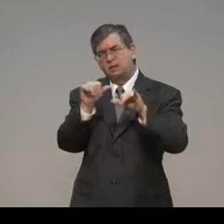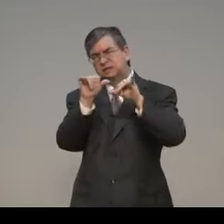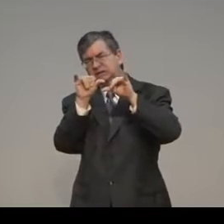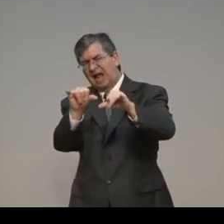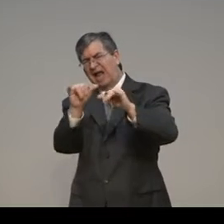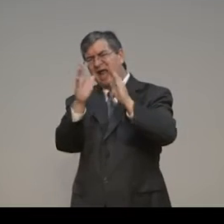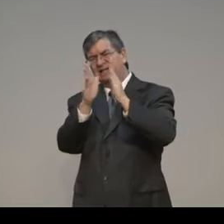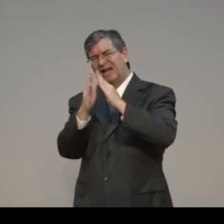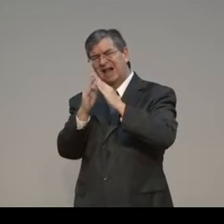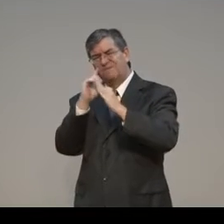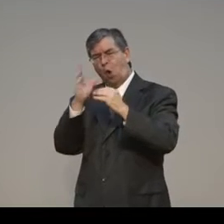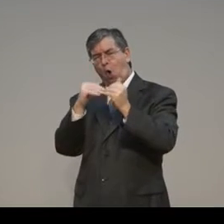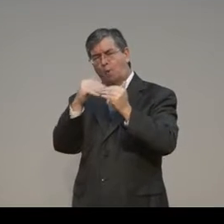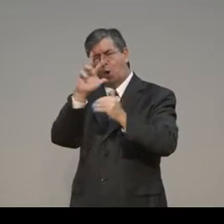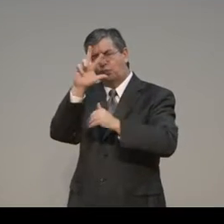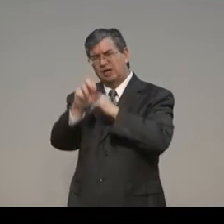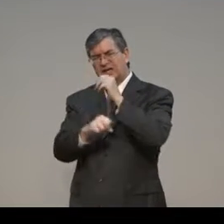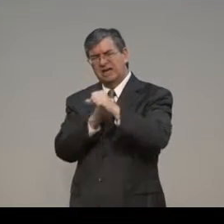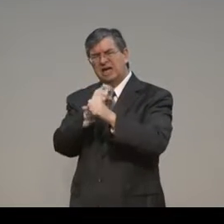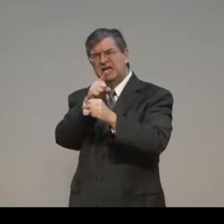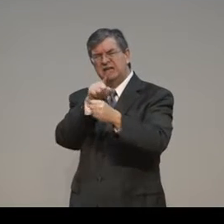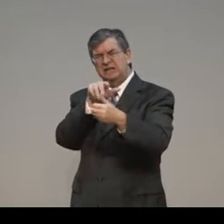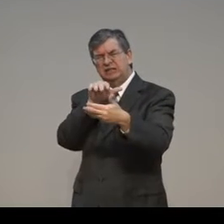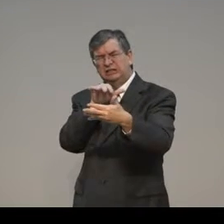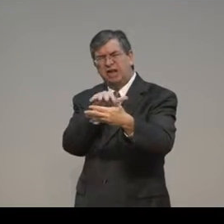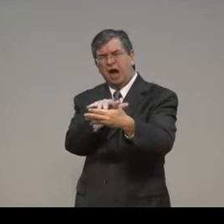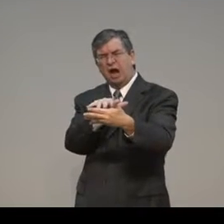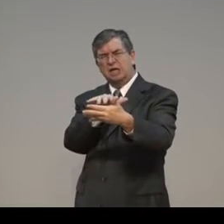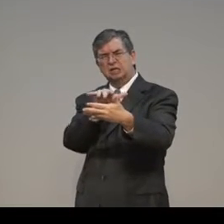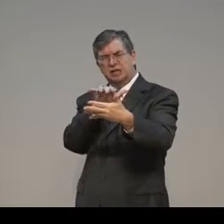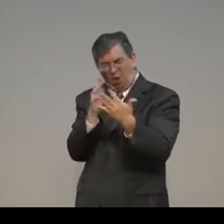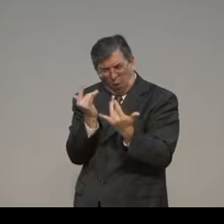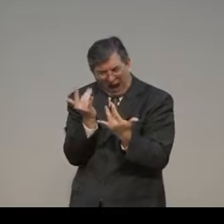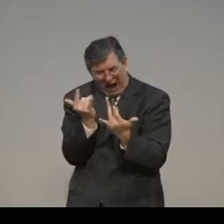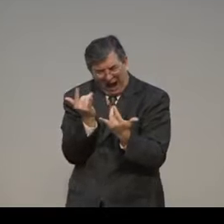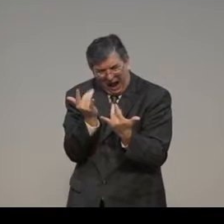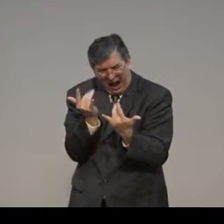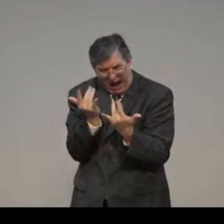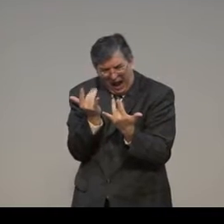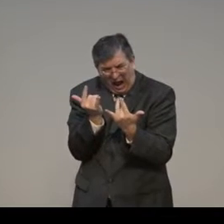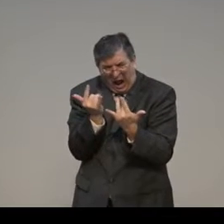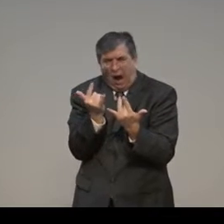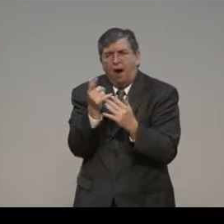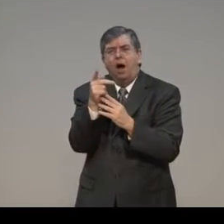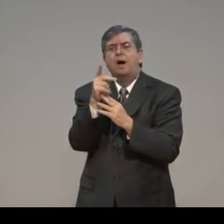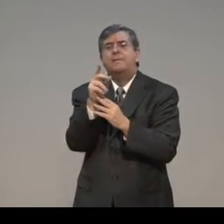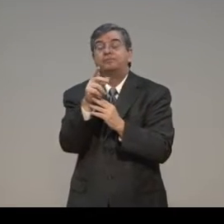received Christ as his Savior. So for over three years, then he stood